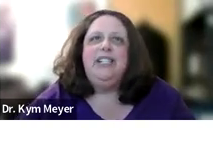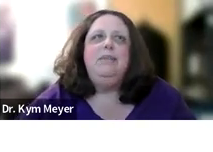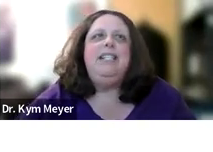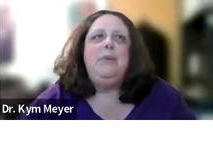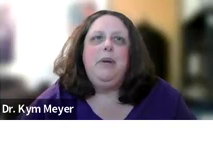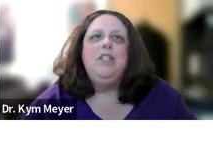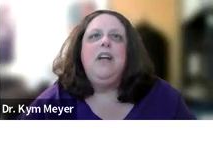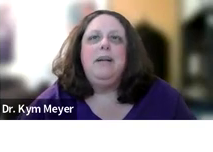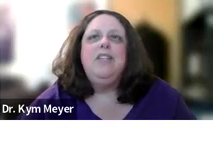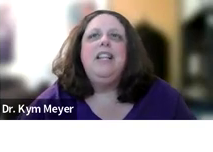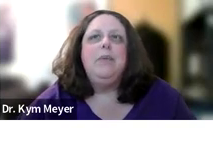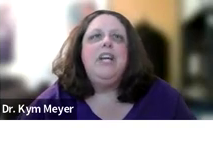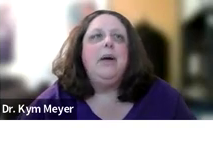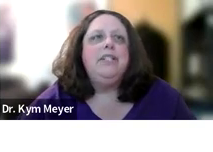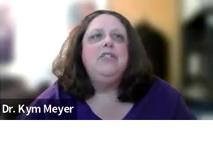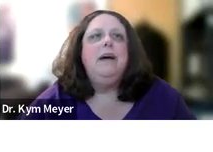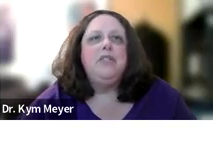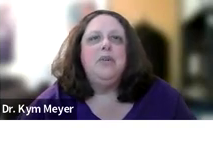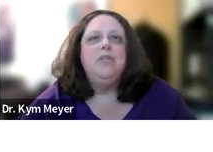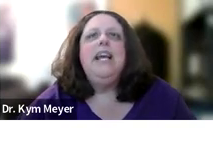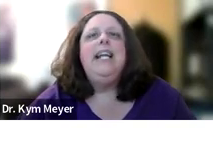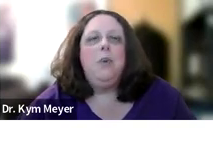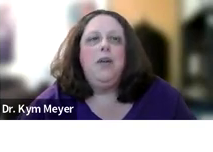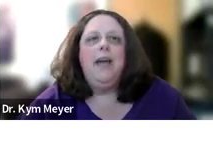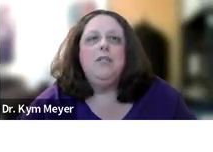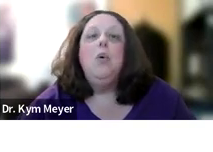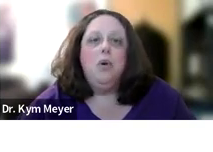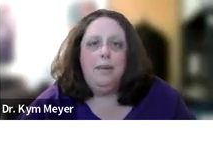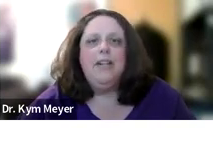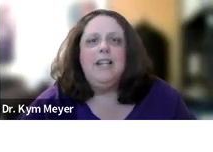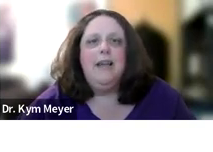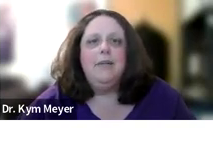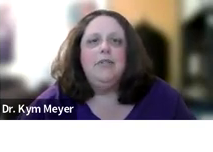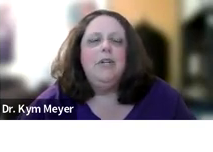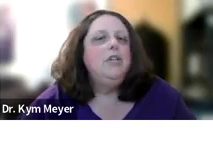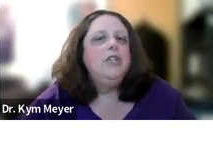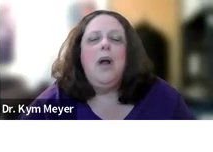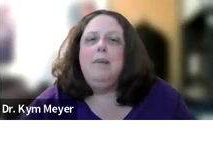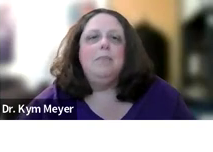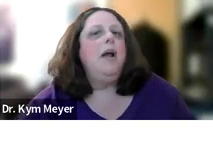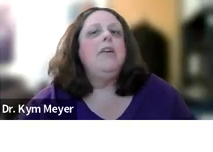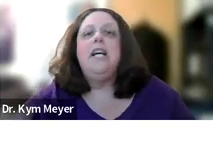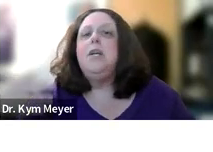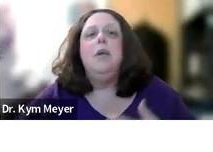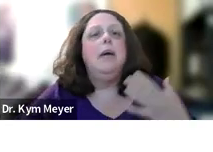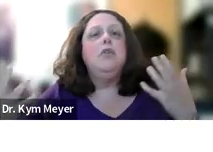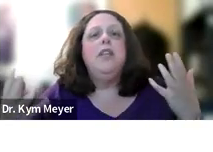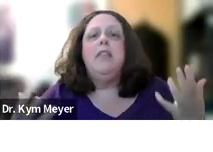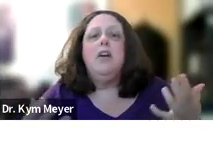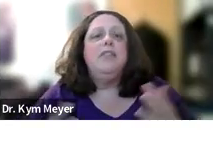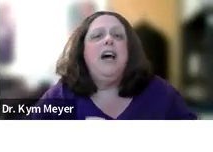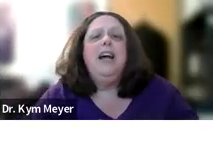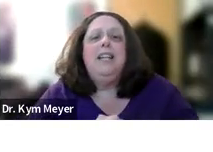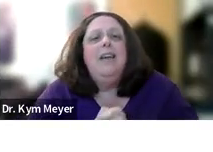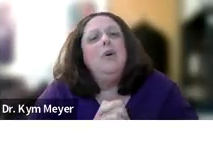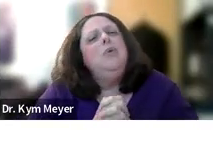children to meet typical developmental language acquisition milestones in spoken language or American sign language. So I'm not prioritizing one language over the